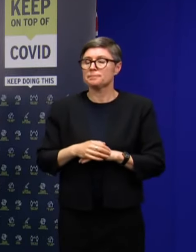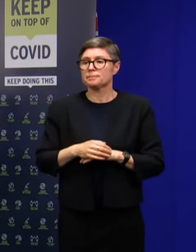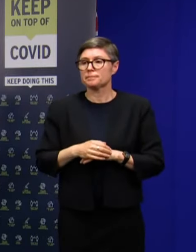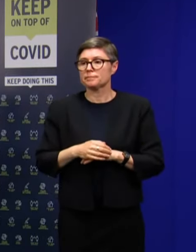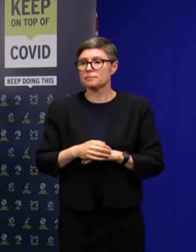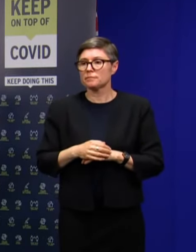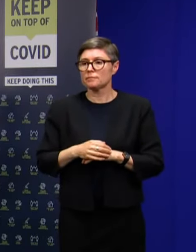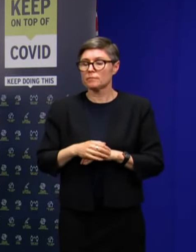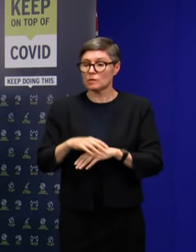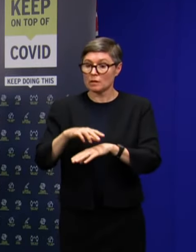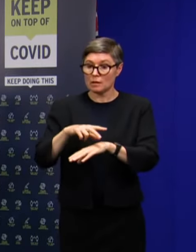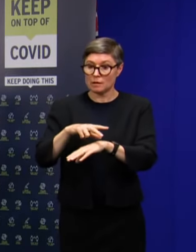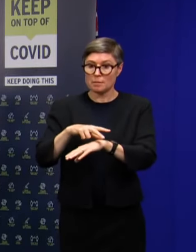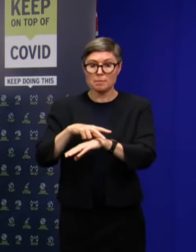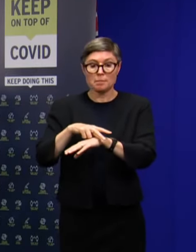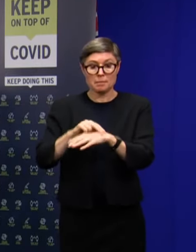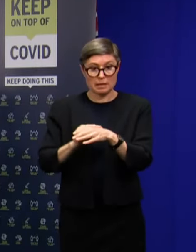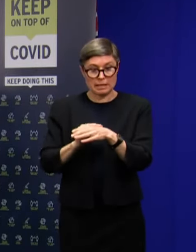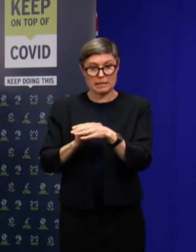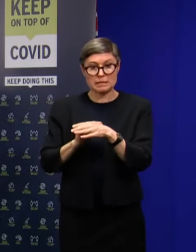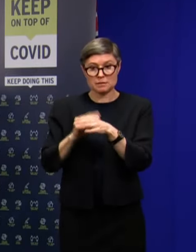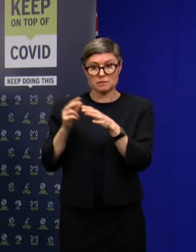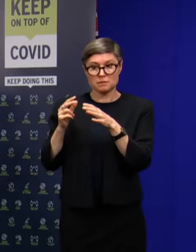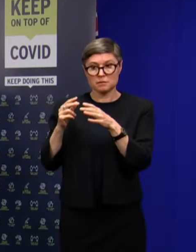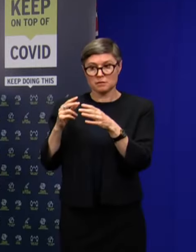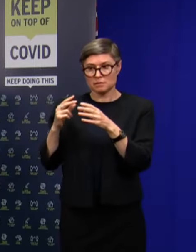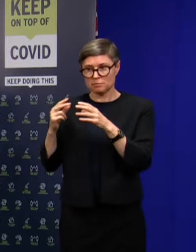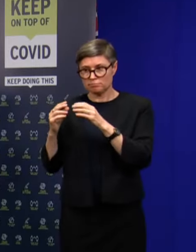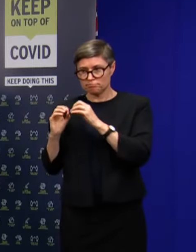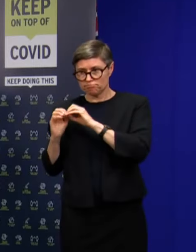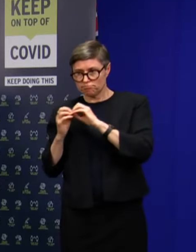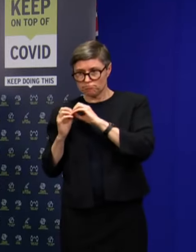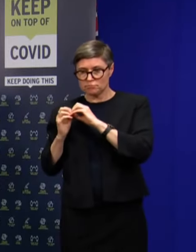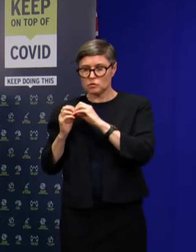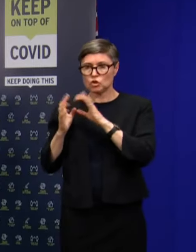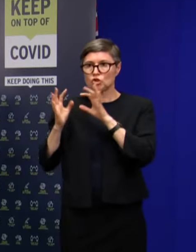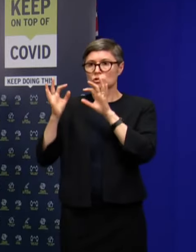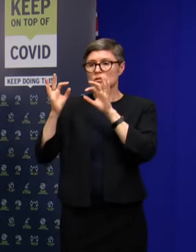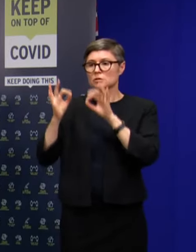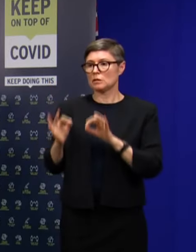they took an operational decision that it was